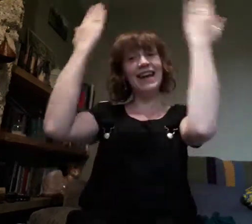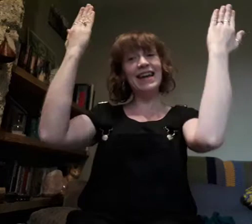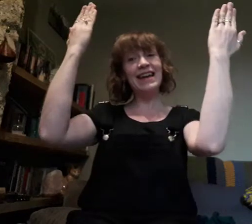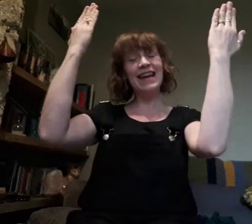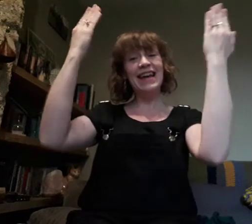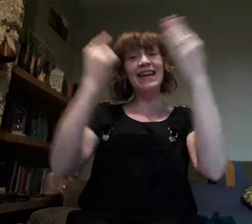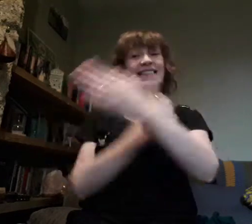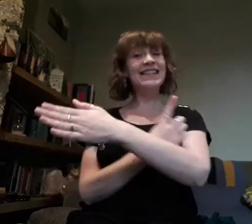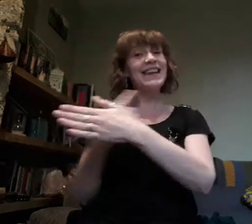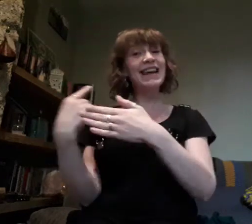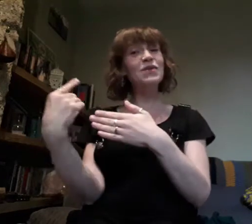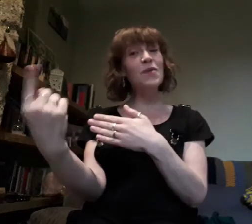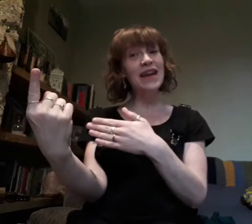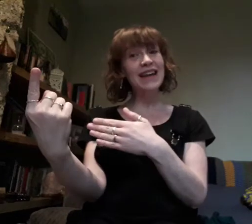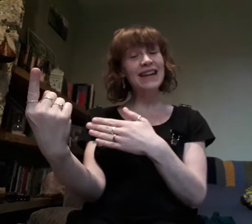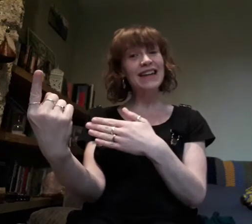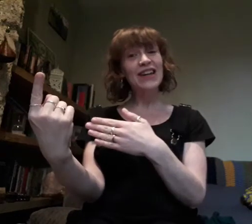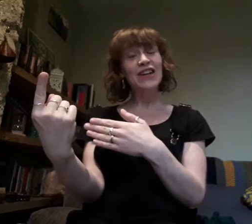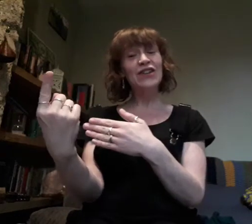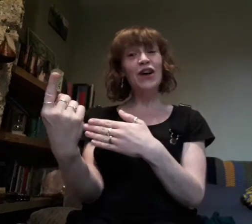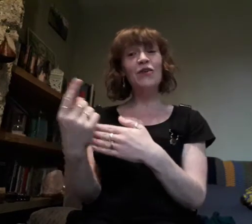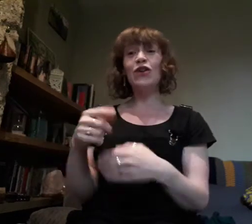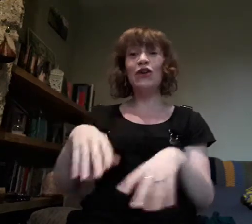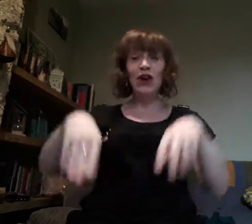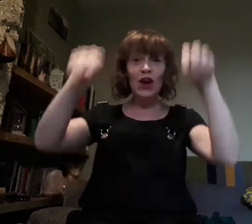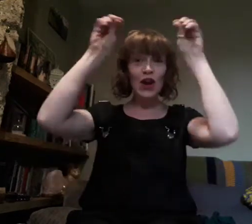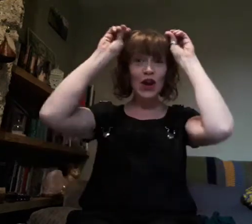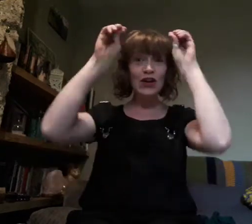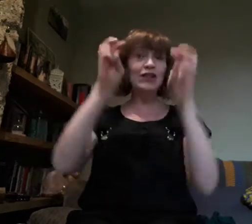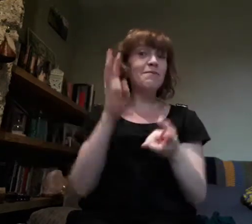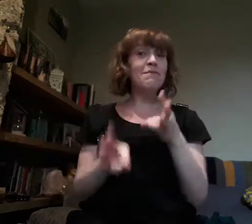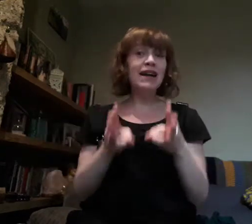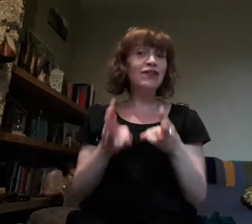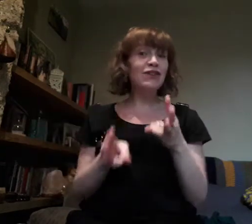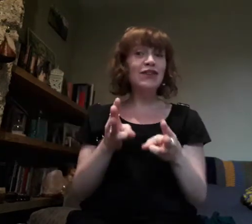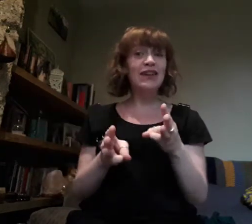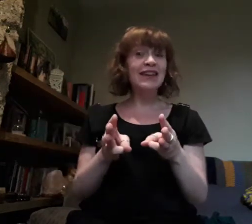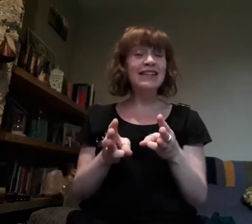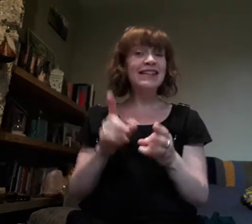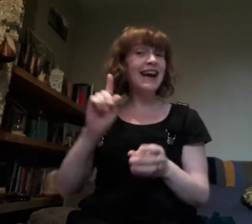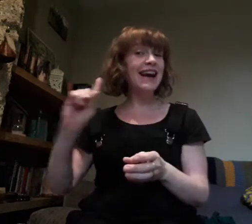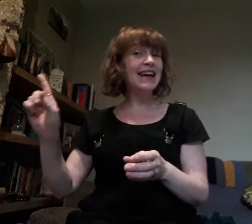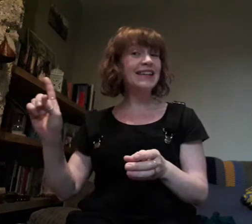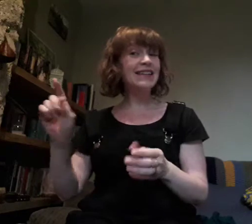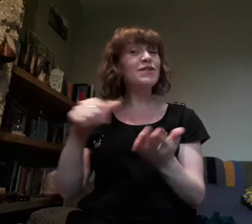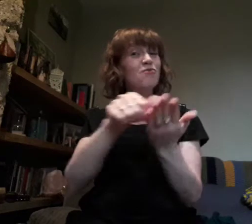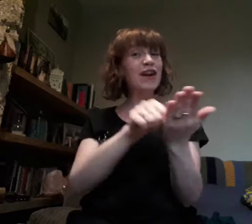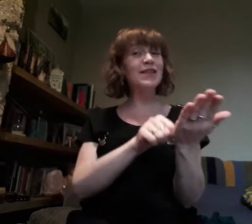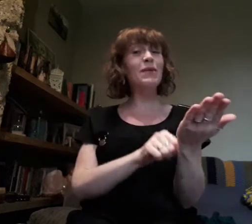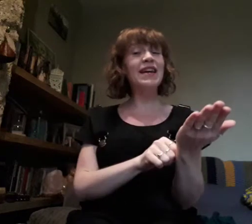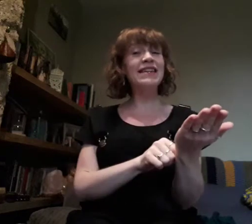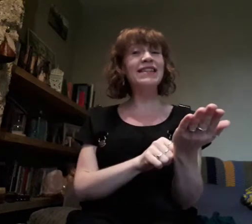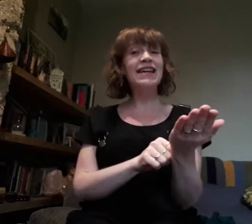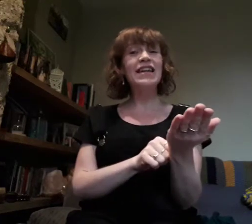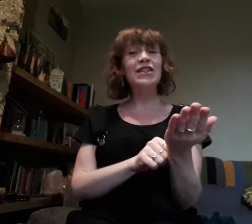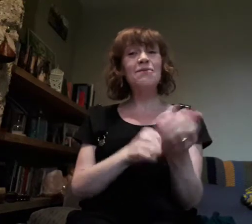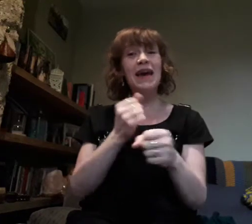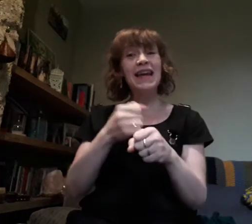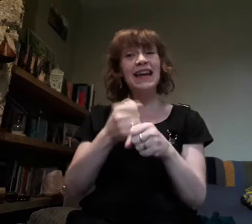is next week so you can learn some Makaton signs and some recipes to make